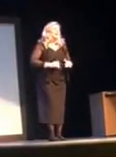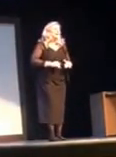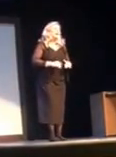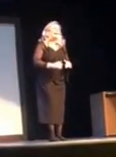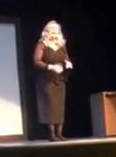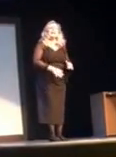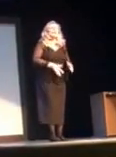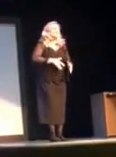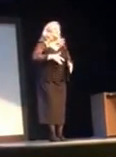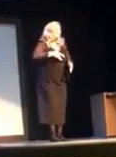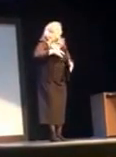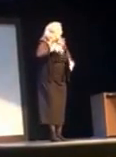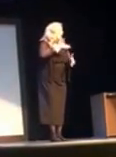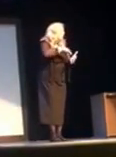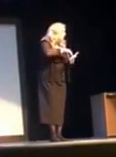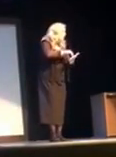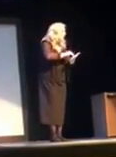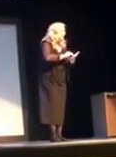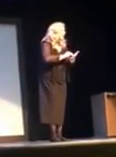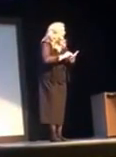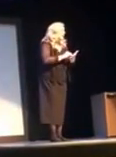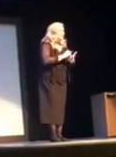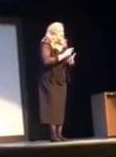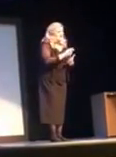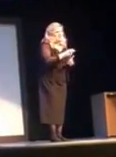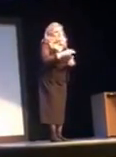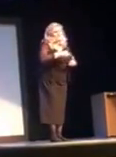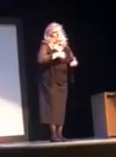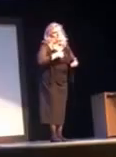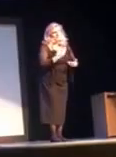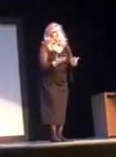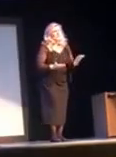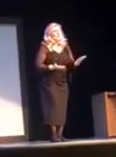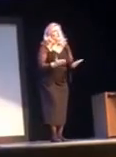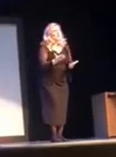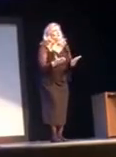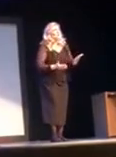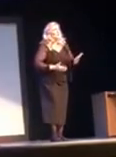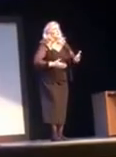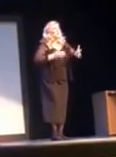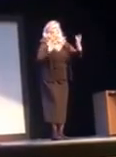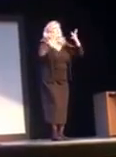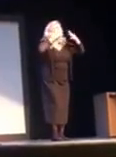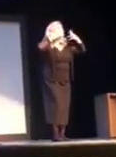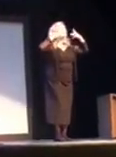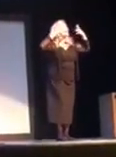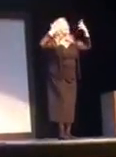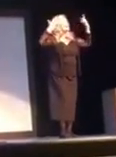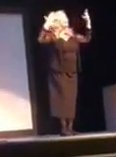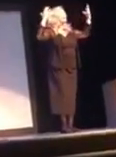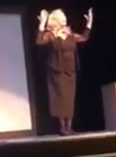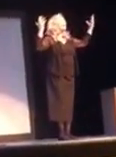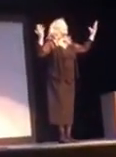and felt weak. You served with